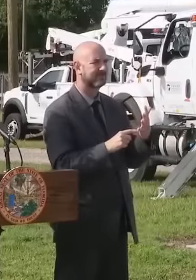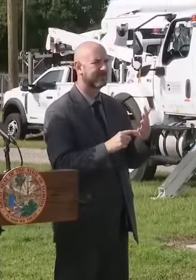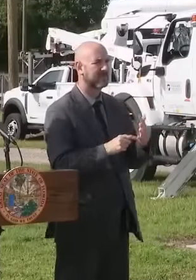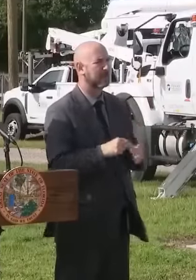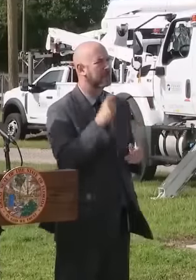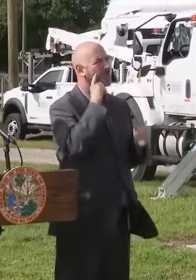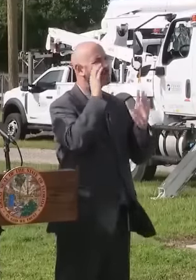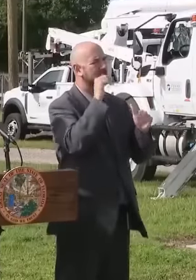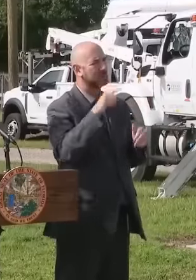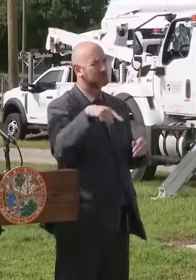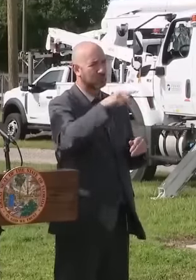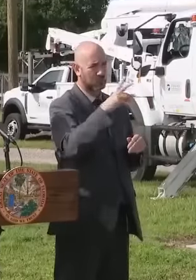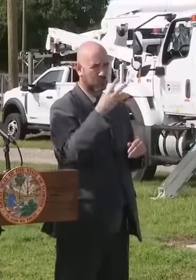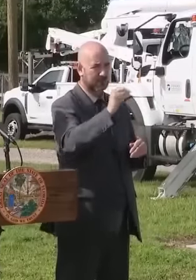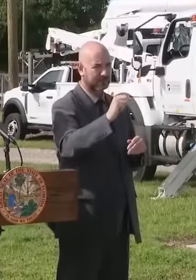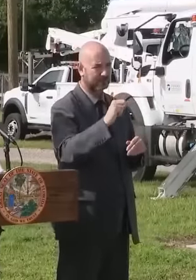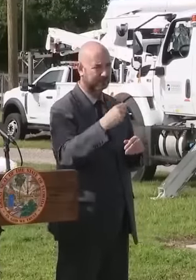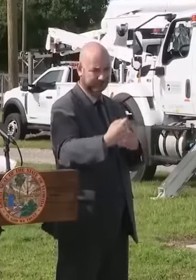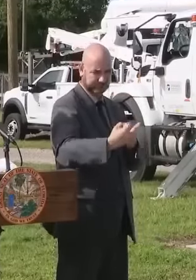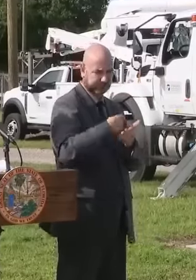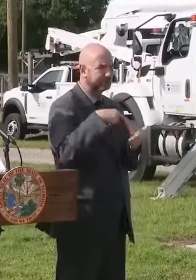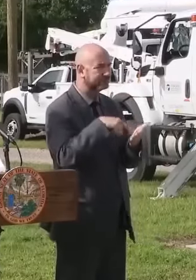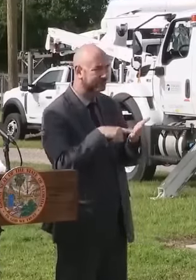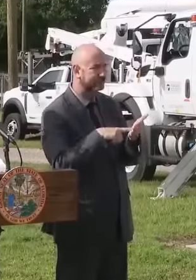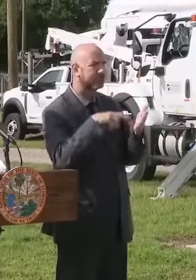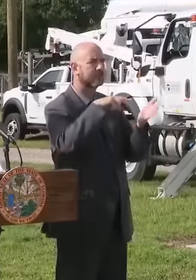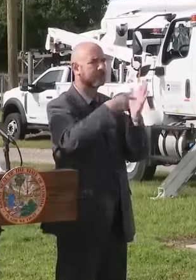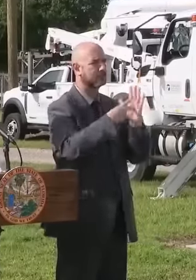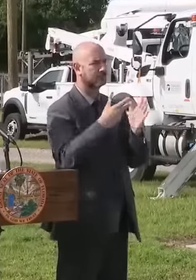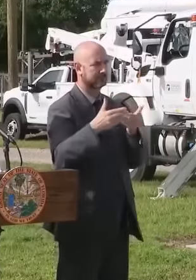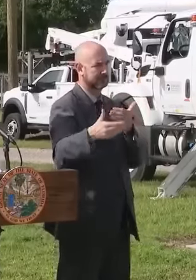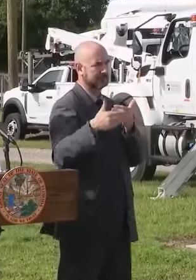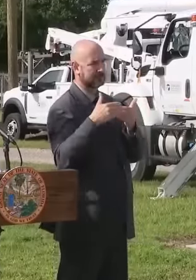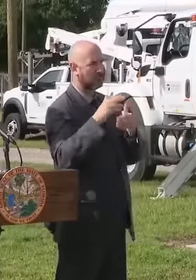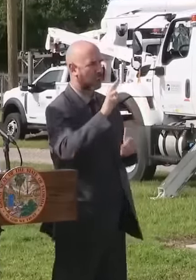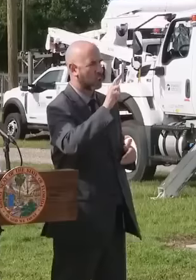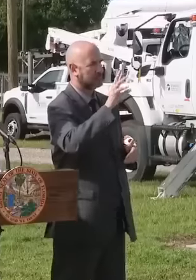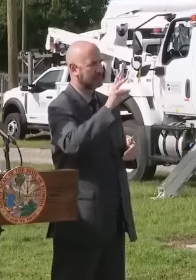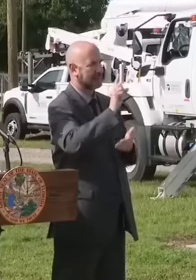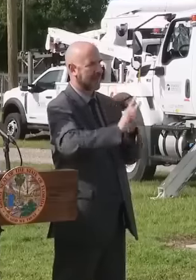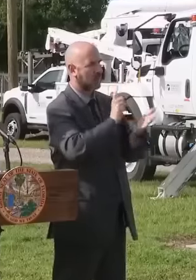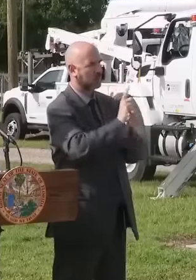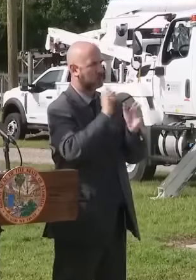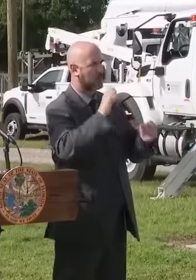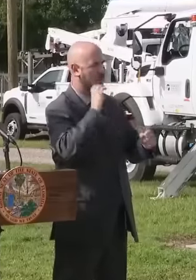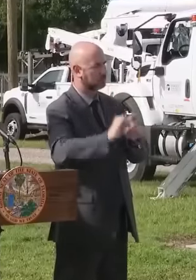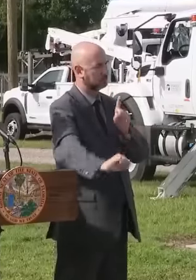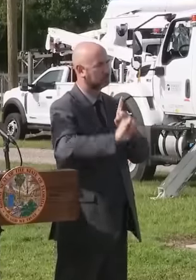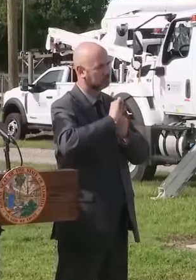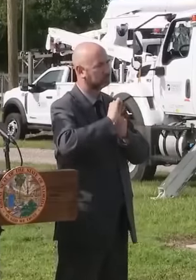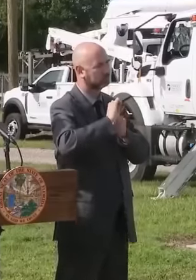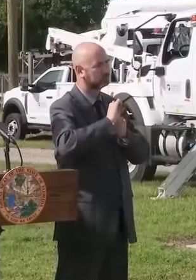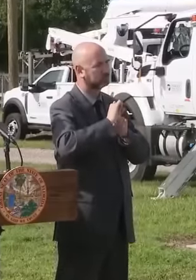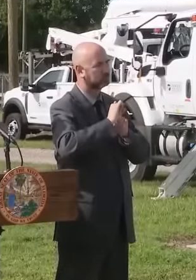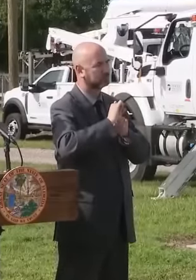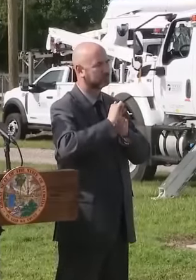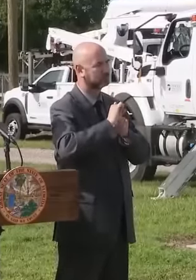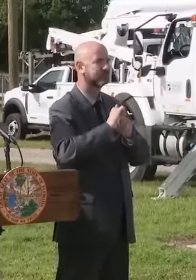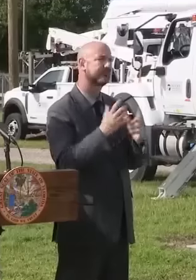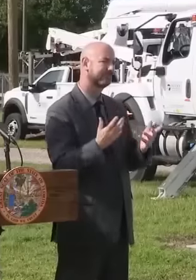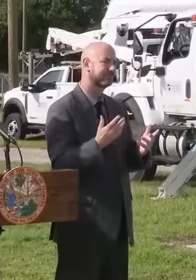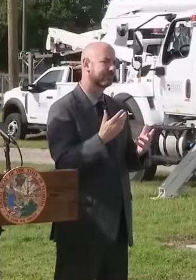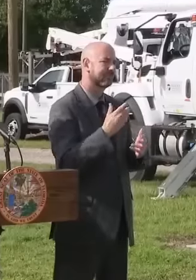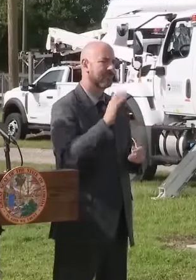36 hours. As of this press conference, all but three counties, Escambia, Okaloosa,